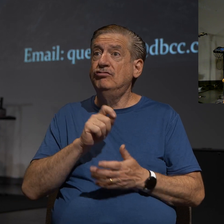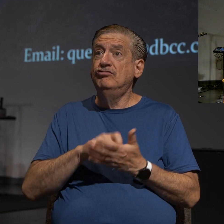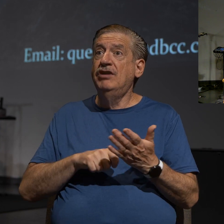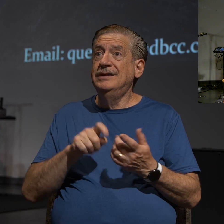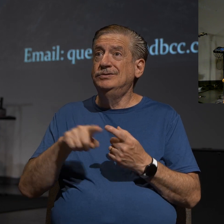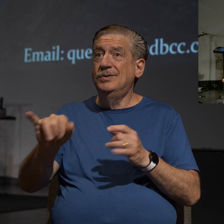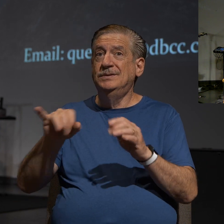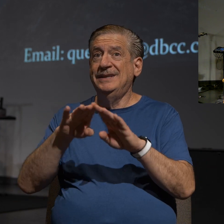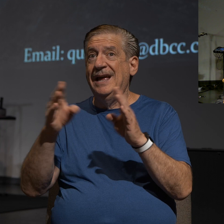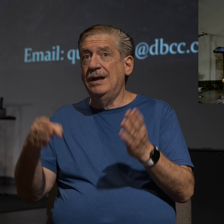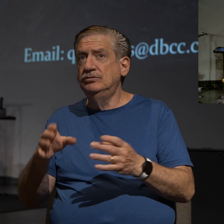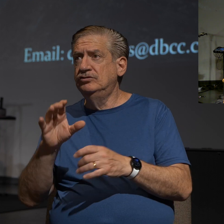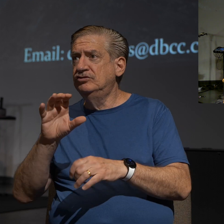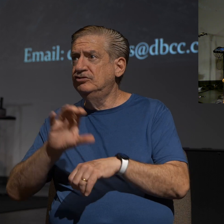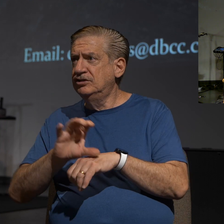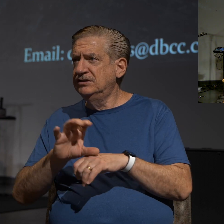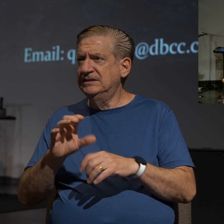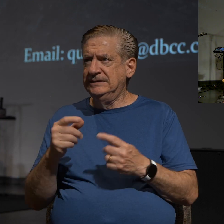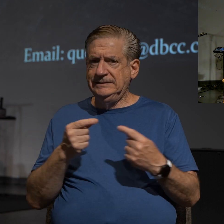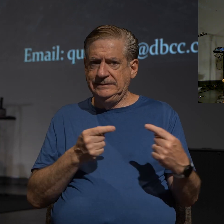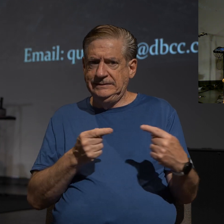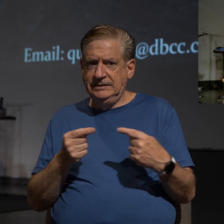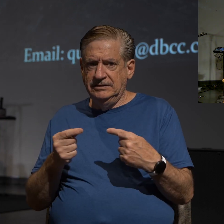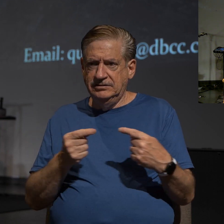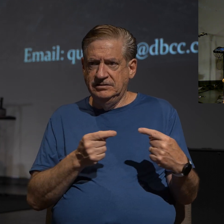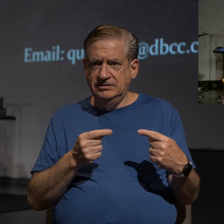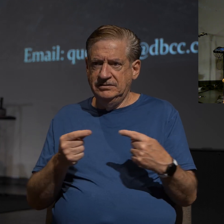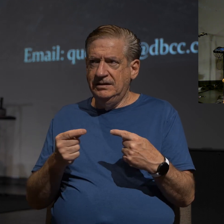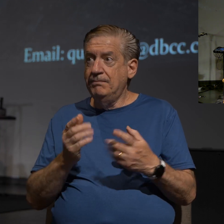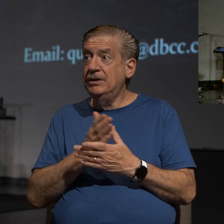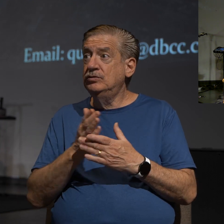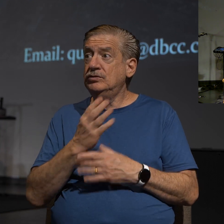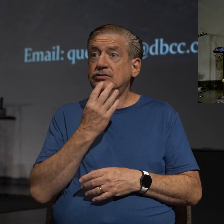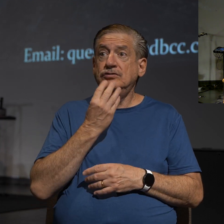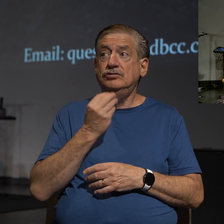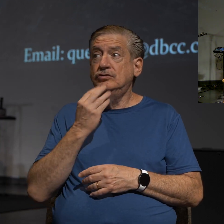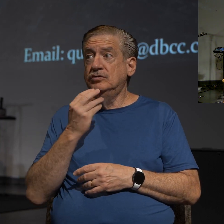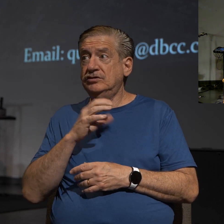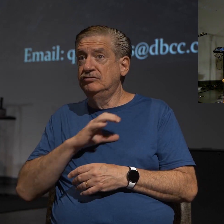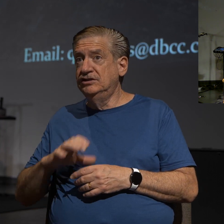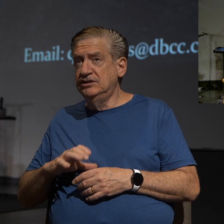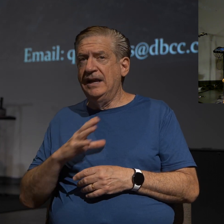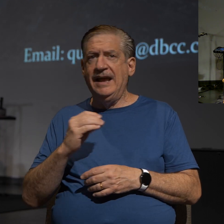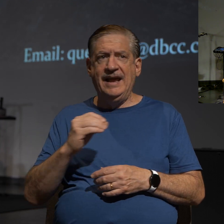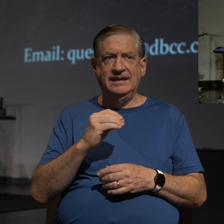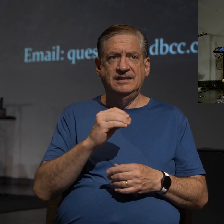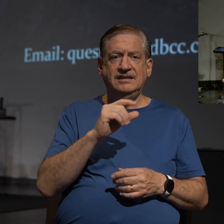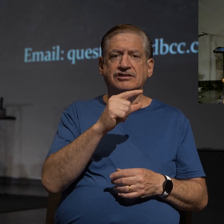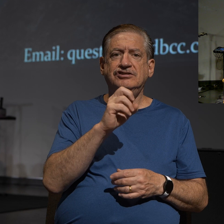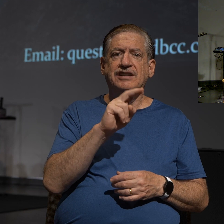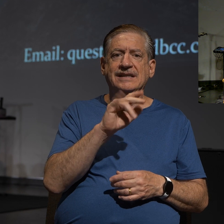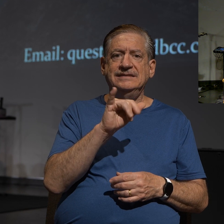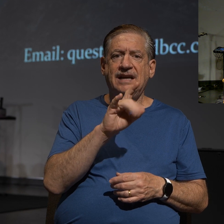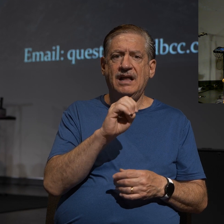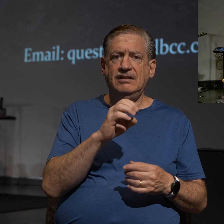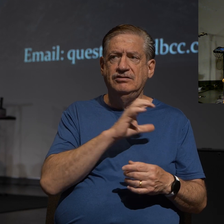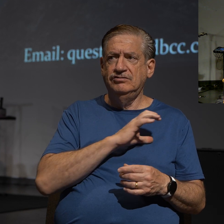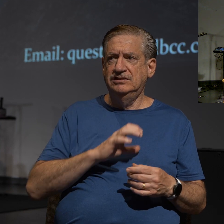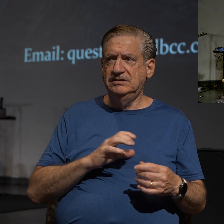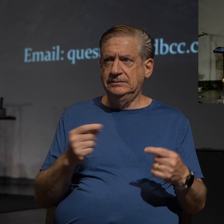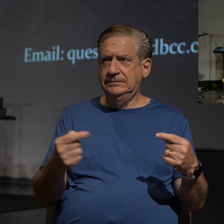this tension and friction between Jewish Christians and Gentile Christians. And in many ways, this really